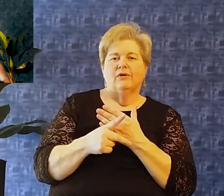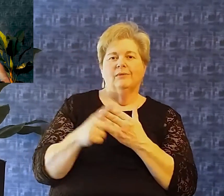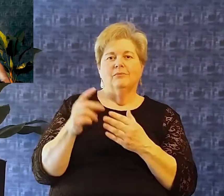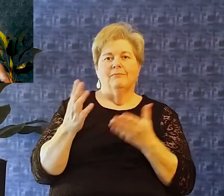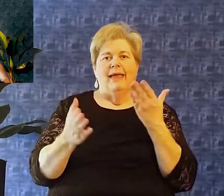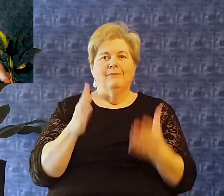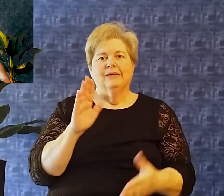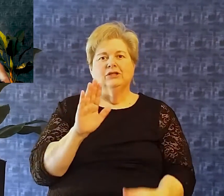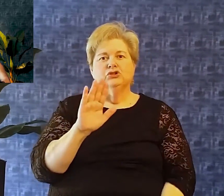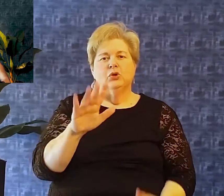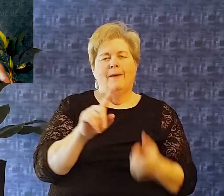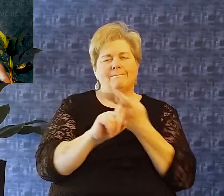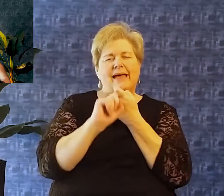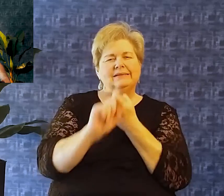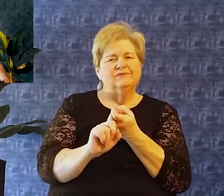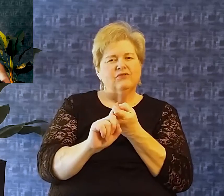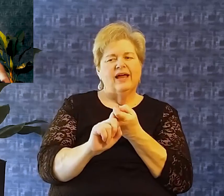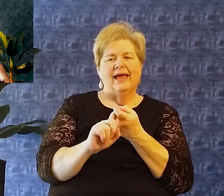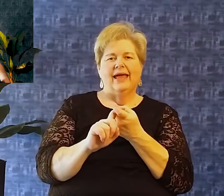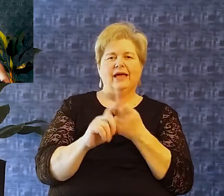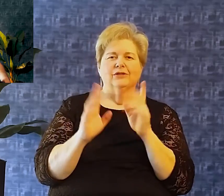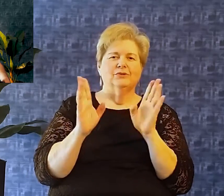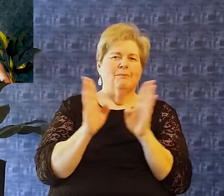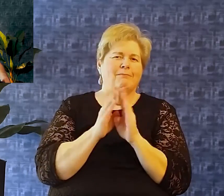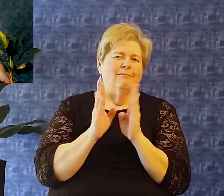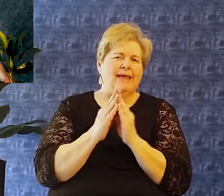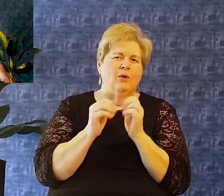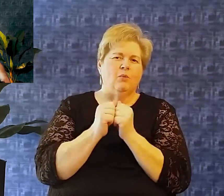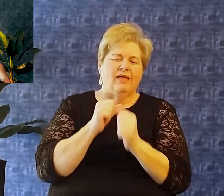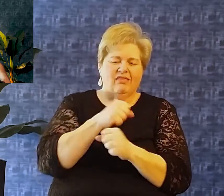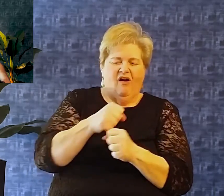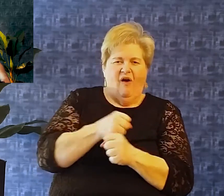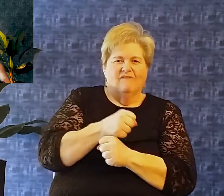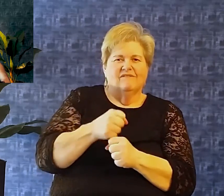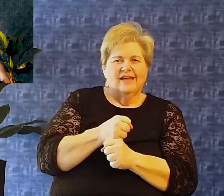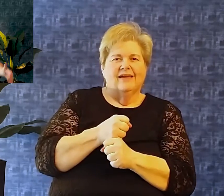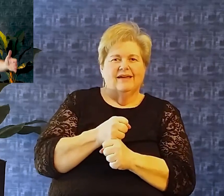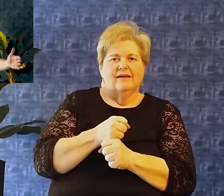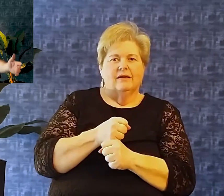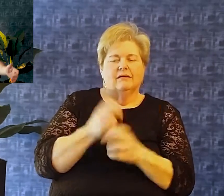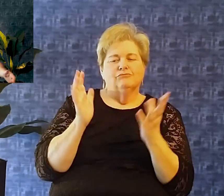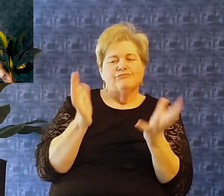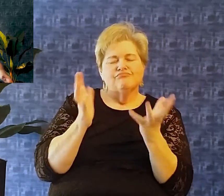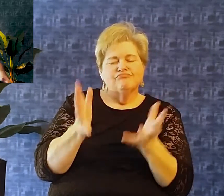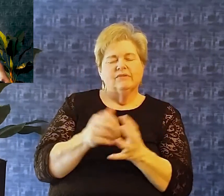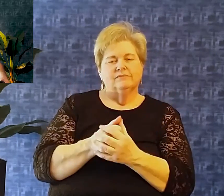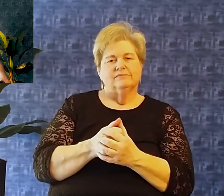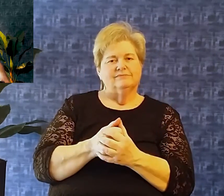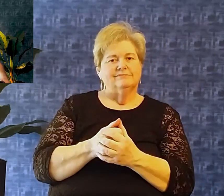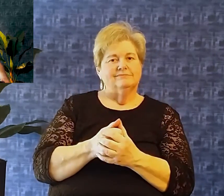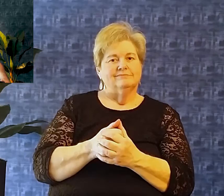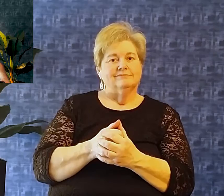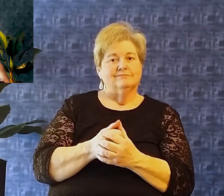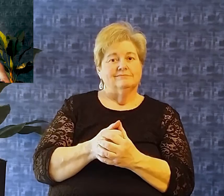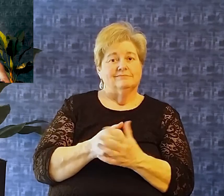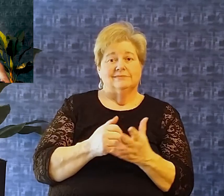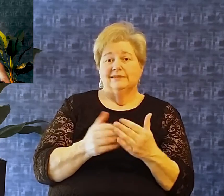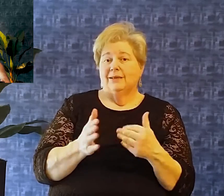host Or maybe it's your best friend That you get together for coffee with once a week Whoever that may be